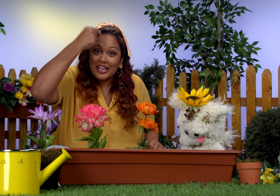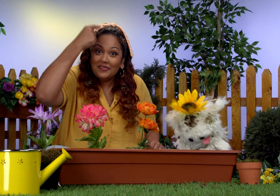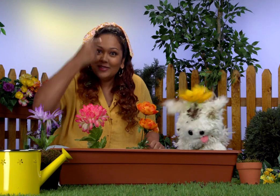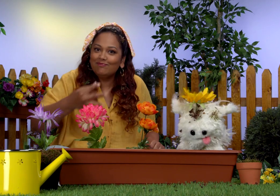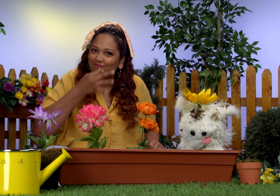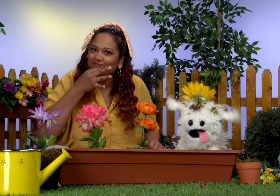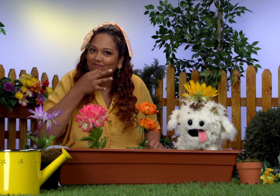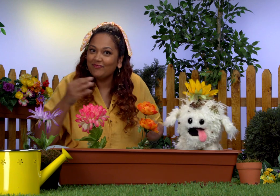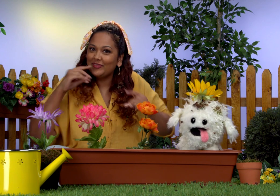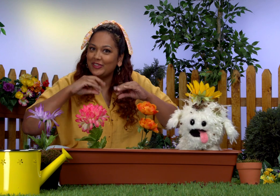Good gardening, Stuffy.